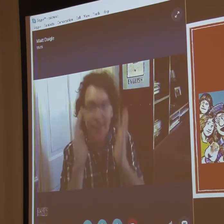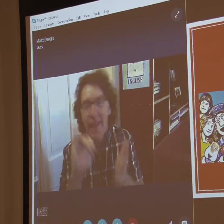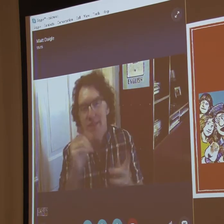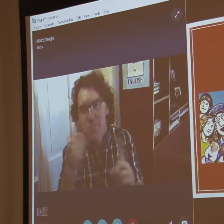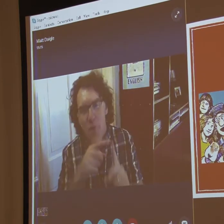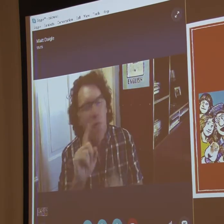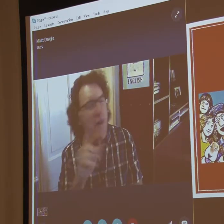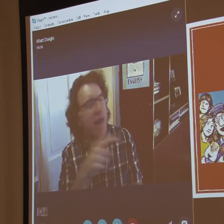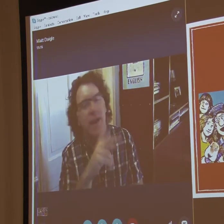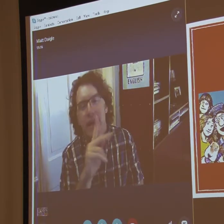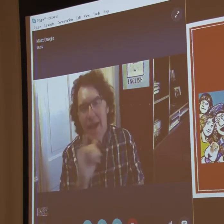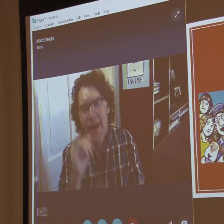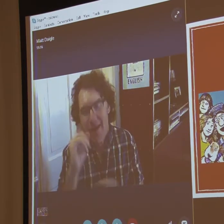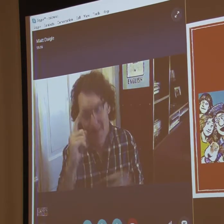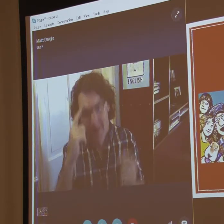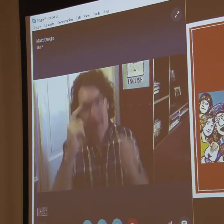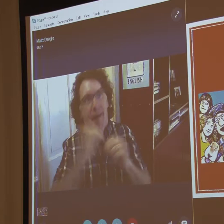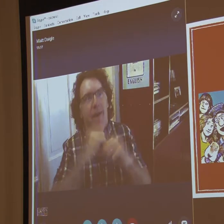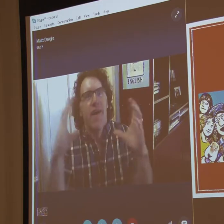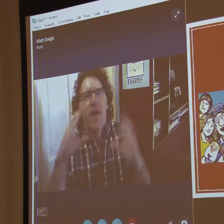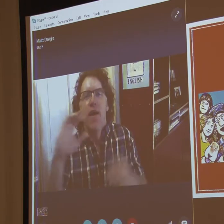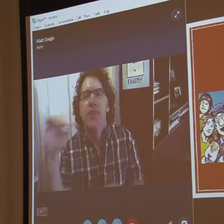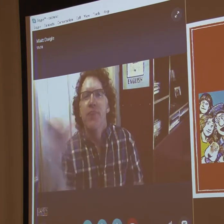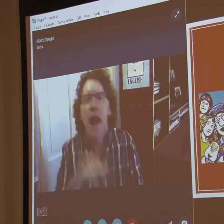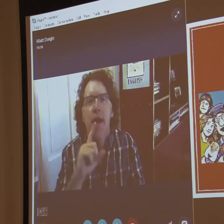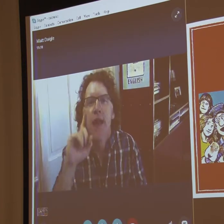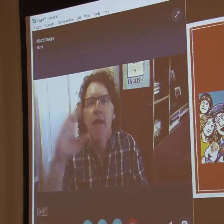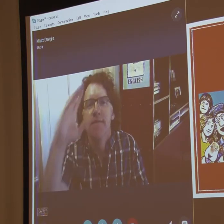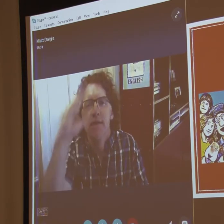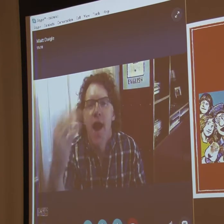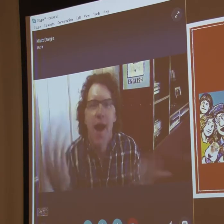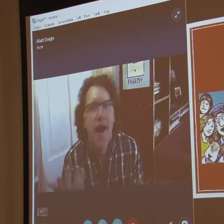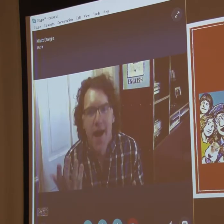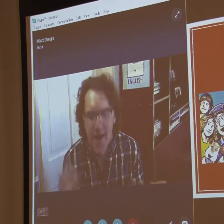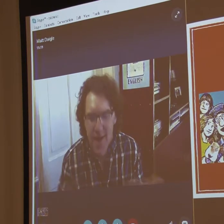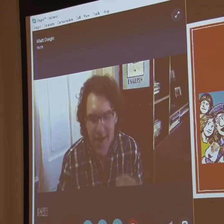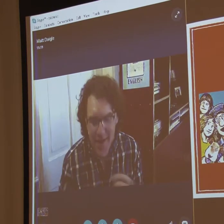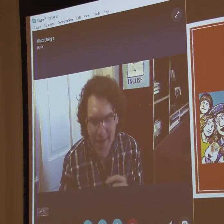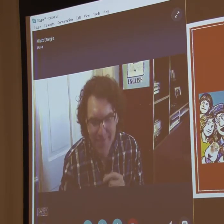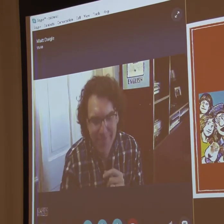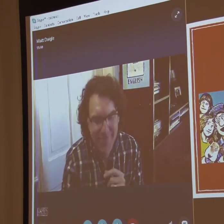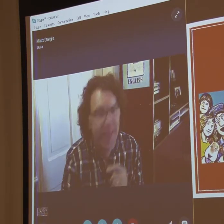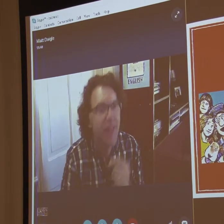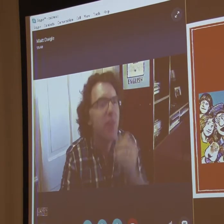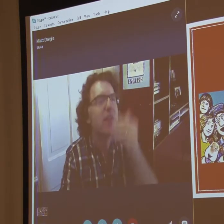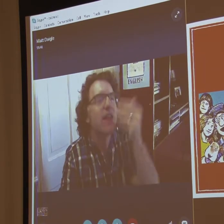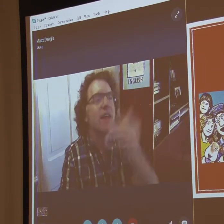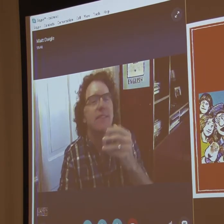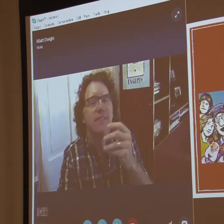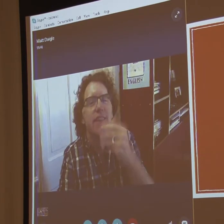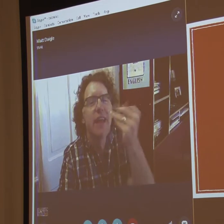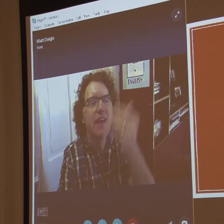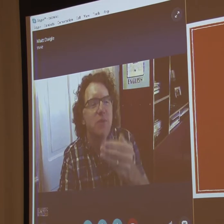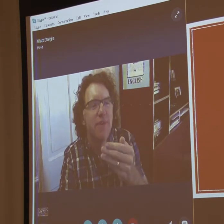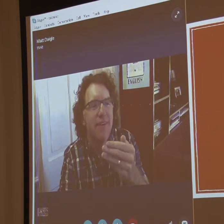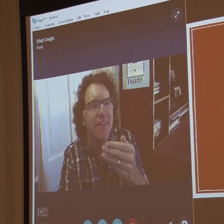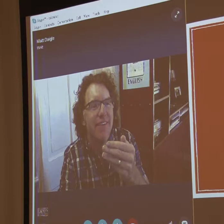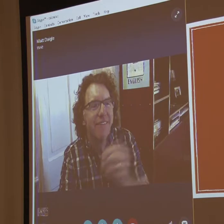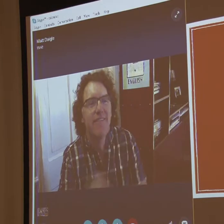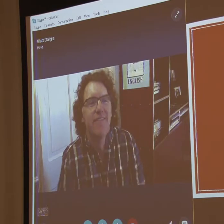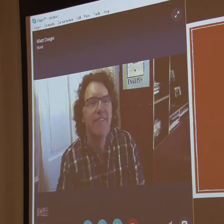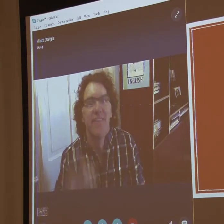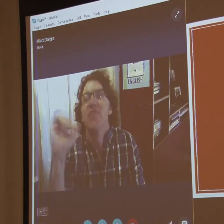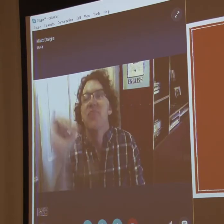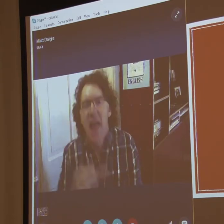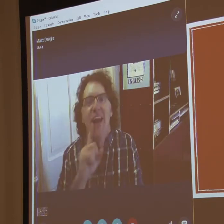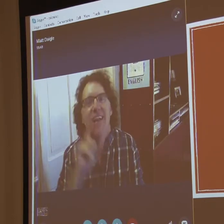South Dakota, where we lived at the time, Kay came up with the idea of that deaf guy. Good. So, let's